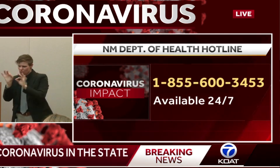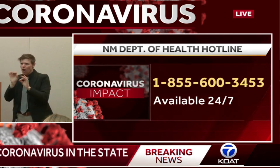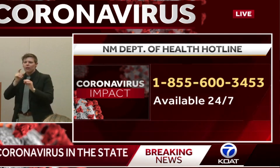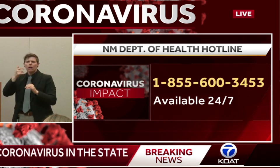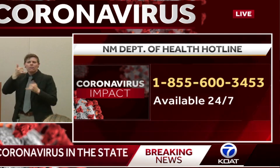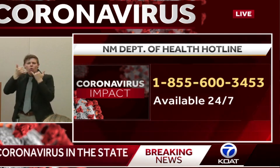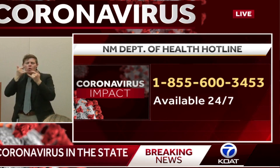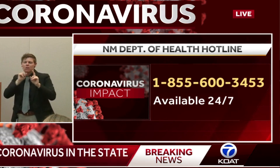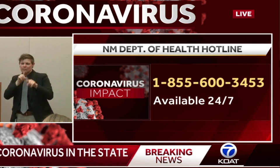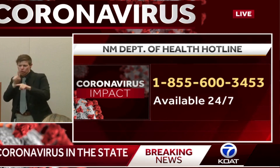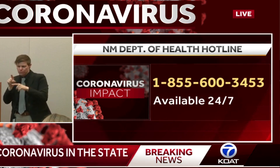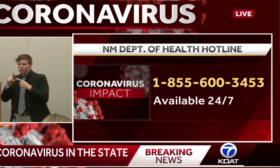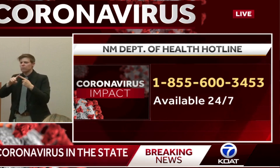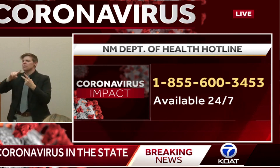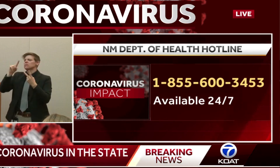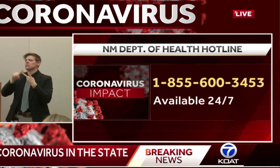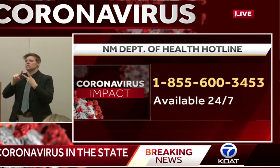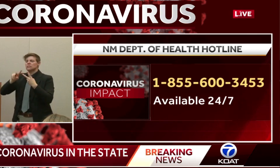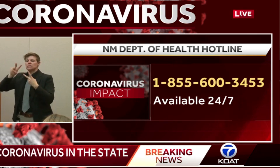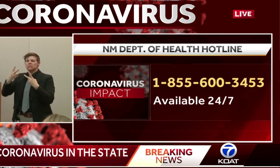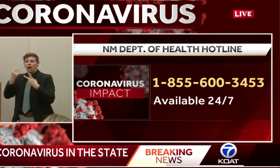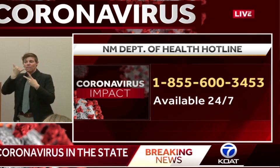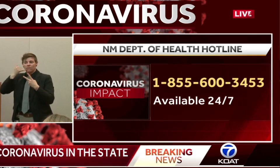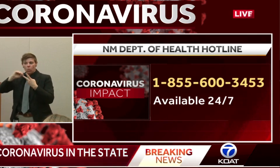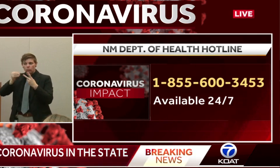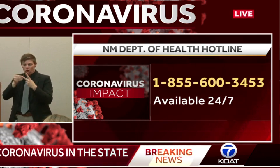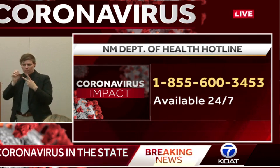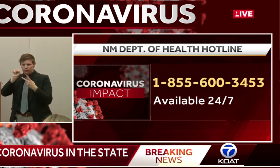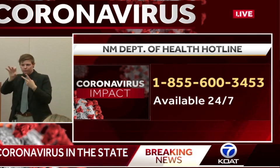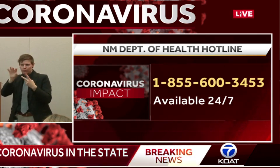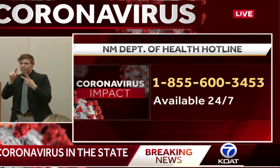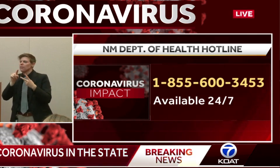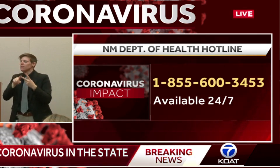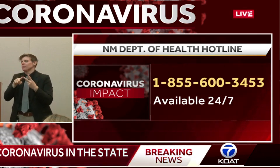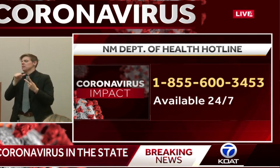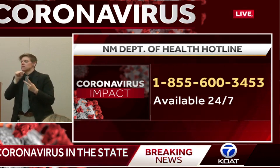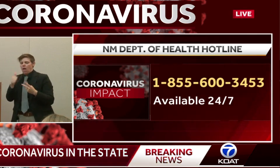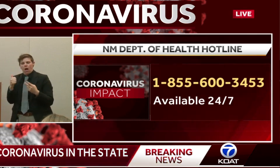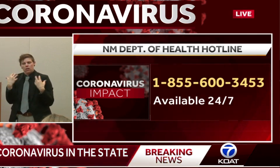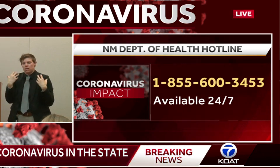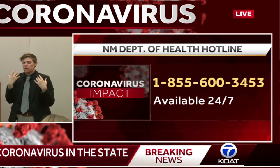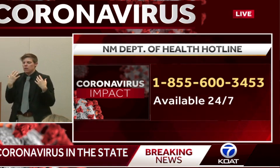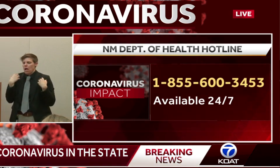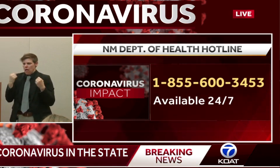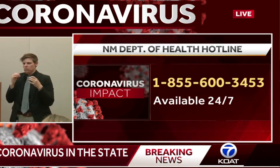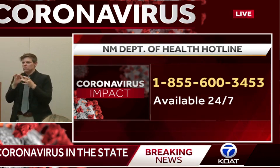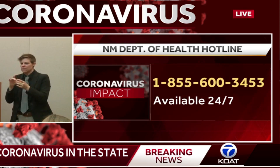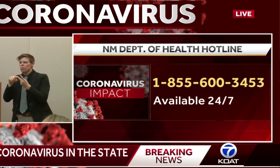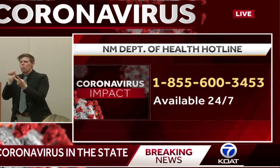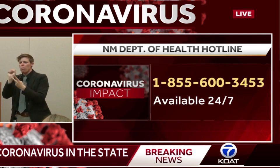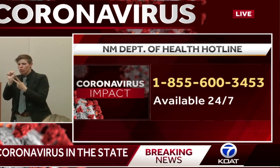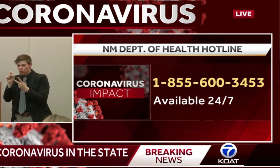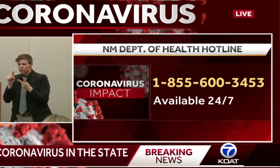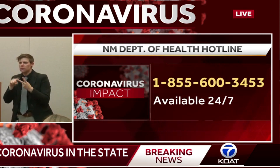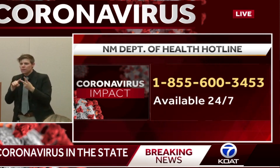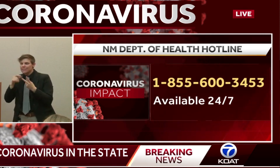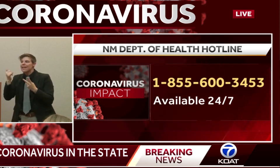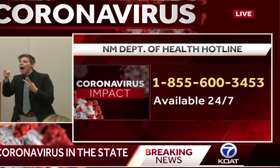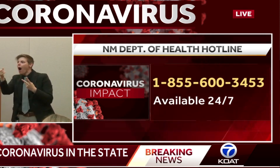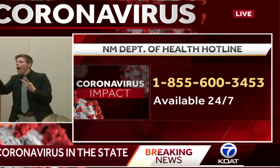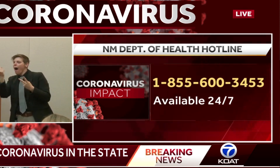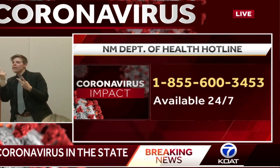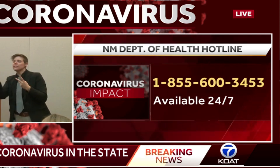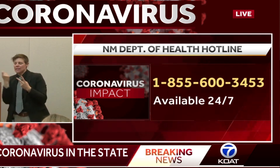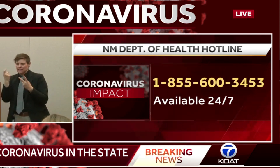want New Mexicans to have that number. People are coming online. They're getting trained. We're dealing with these language issues.